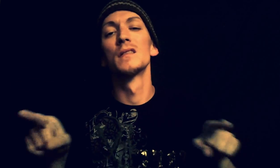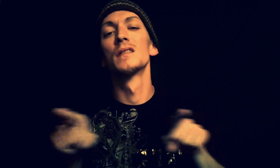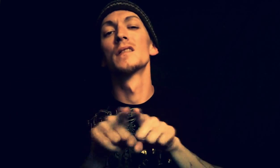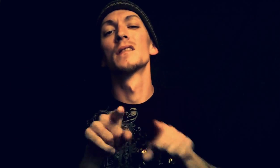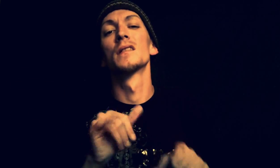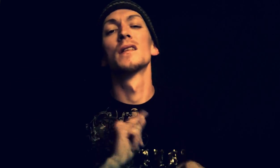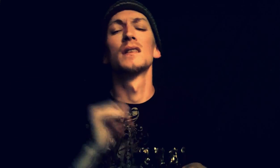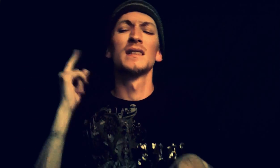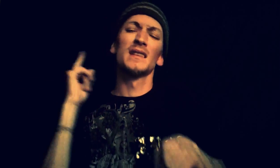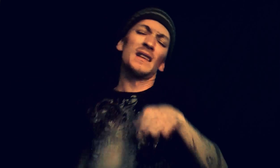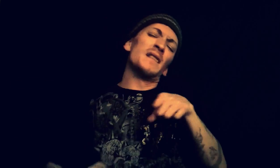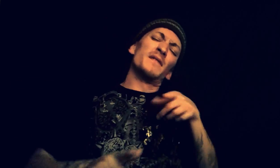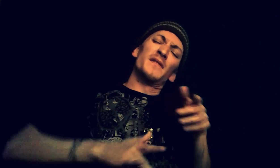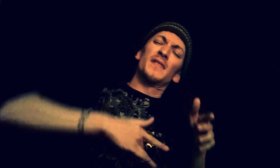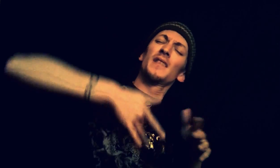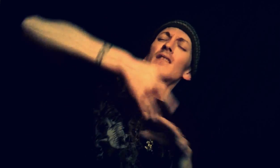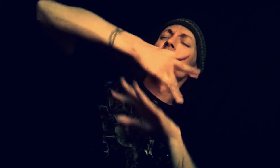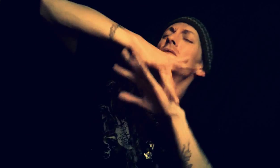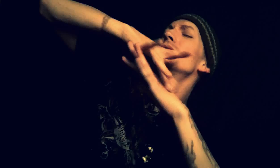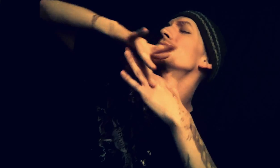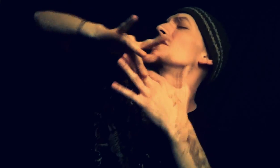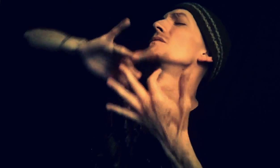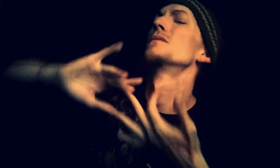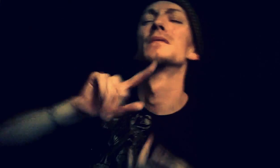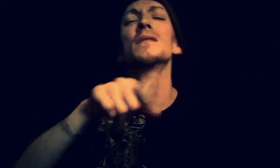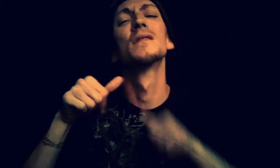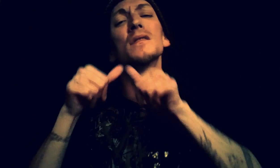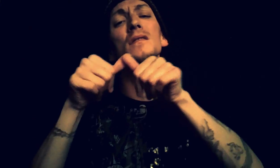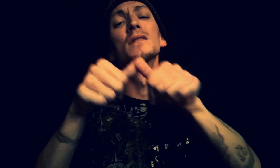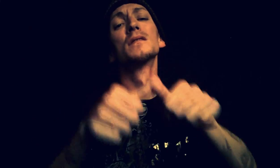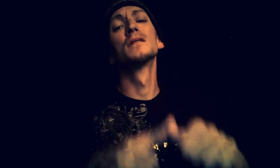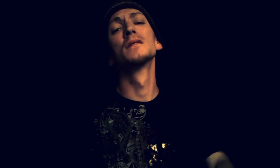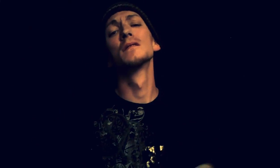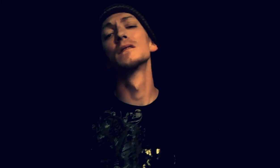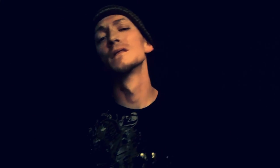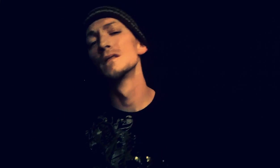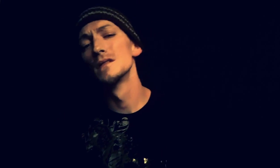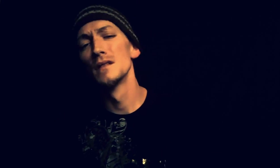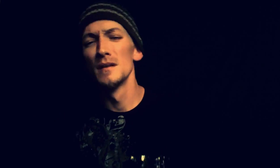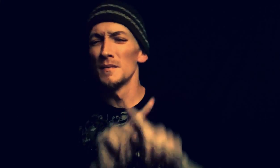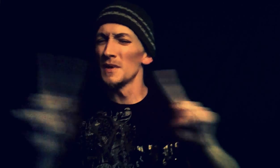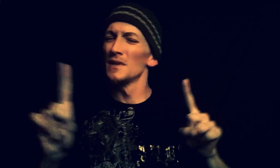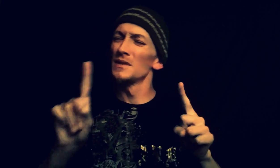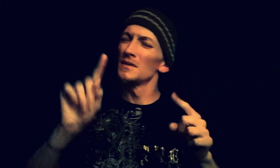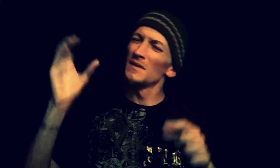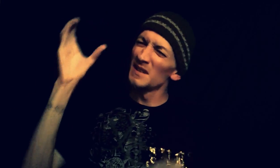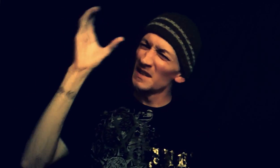like I can feel you still But strange